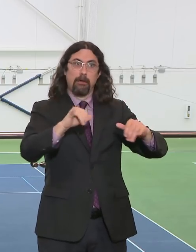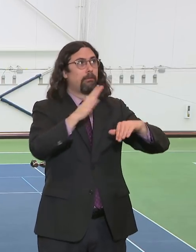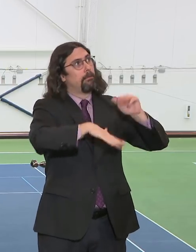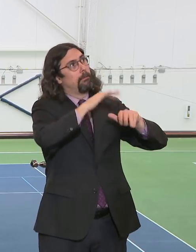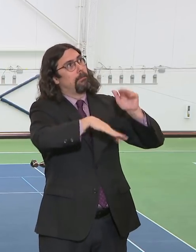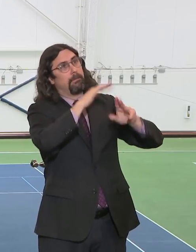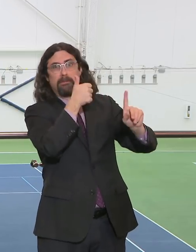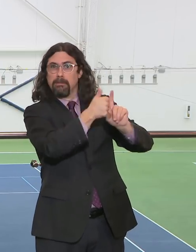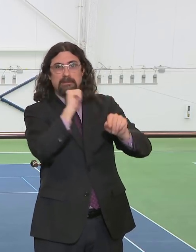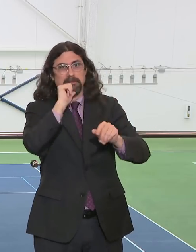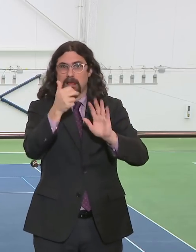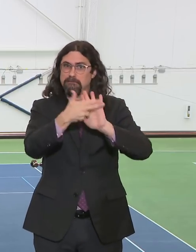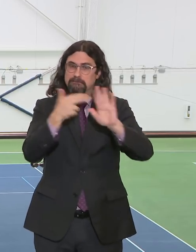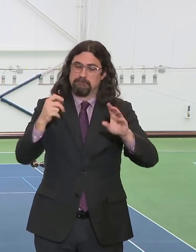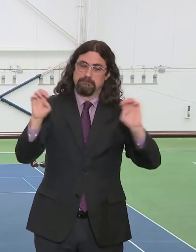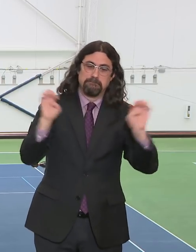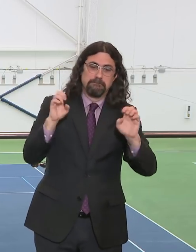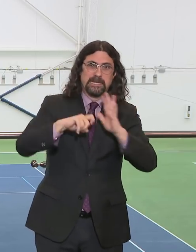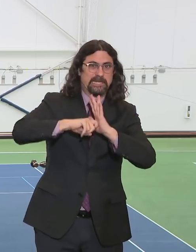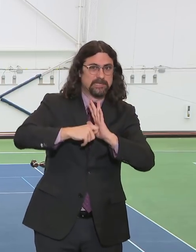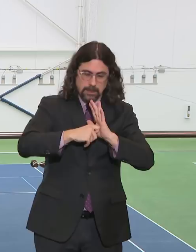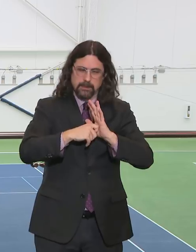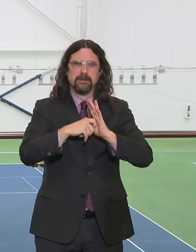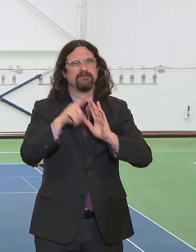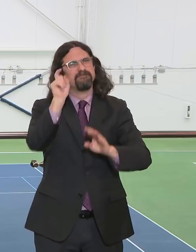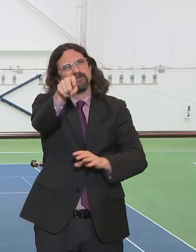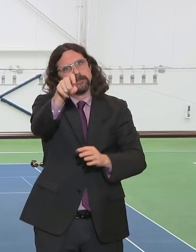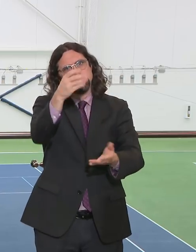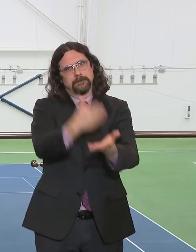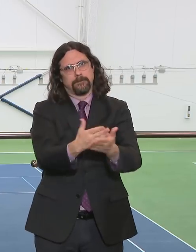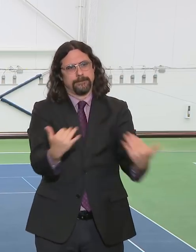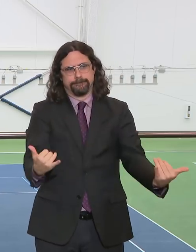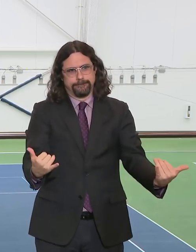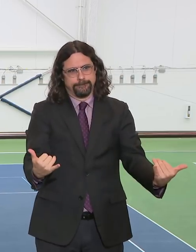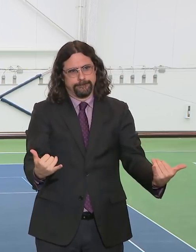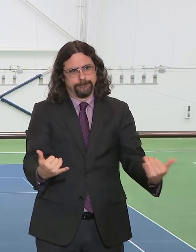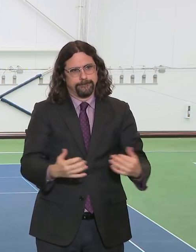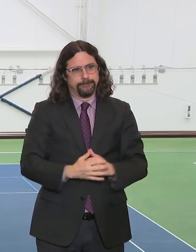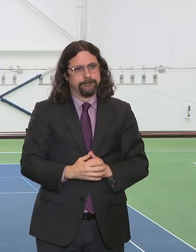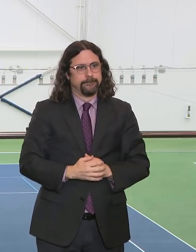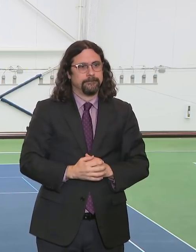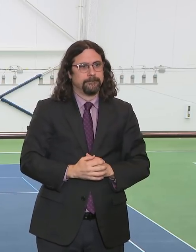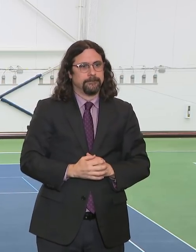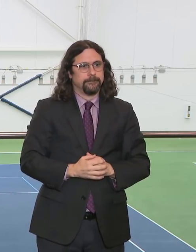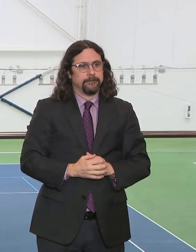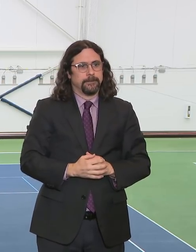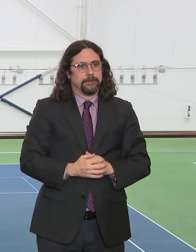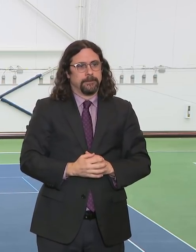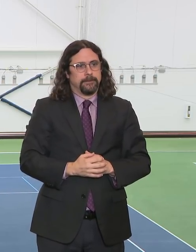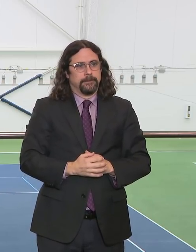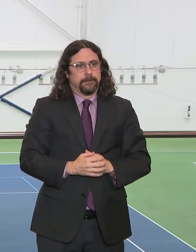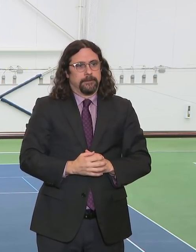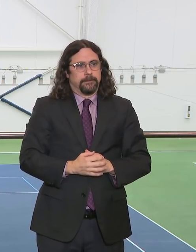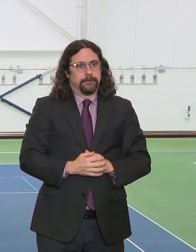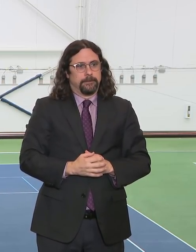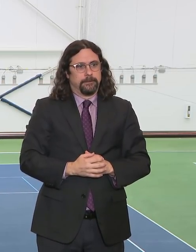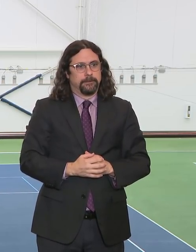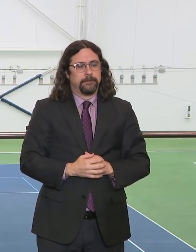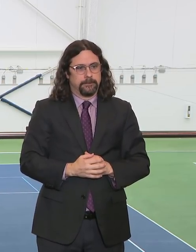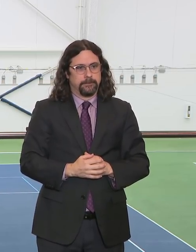On tax lien sales, this is a really important issue for some folks.